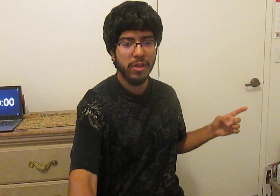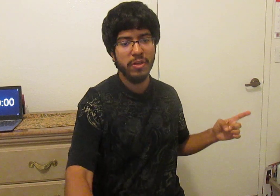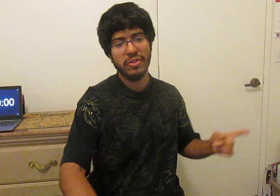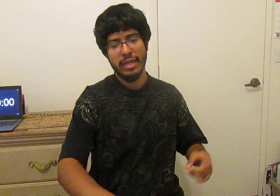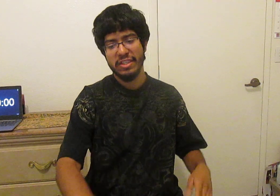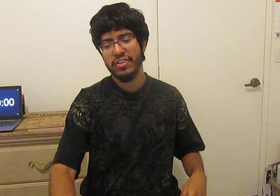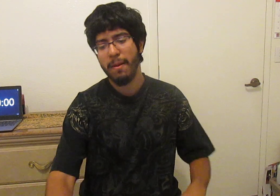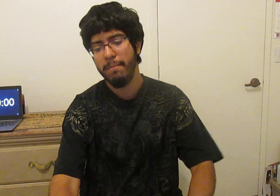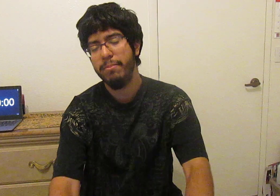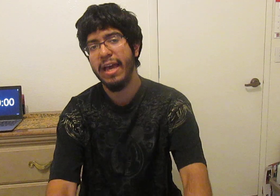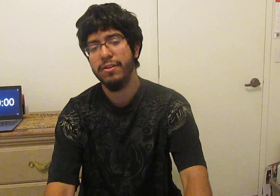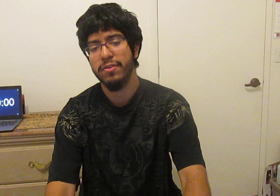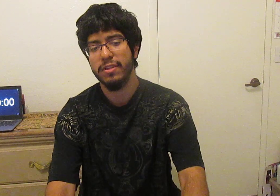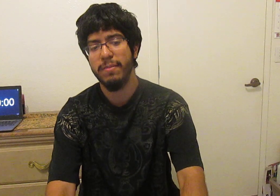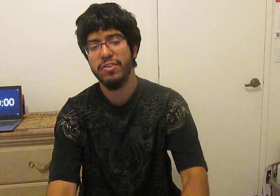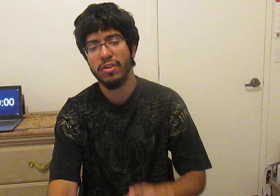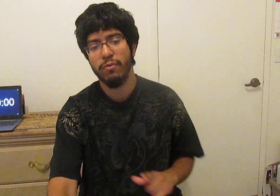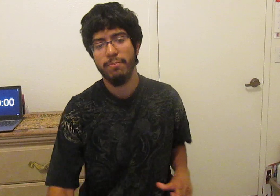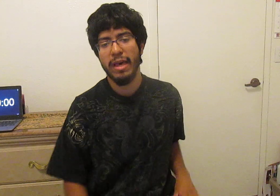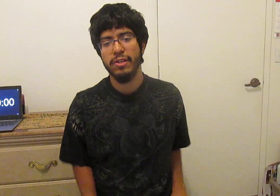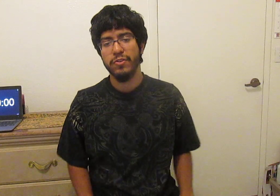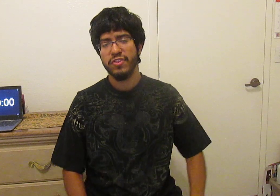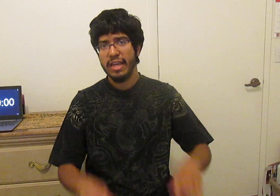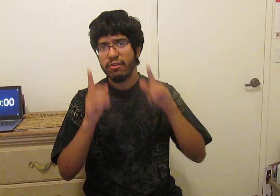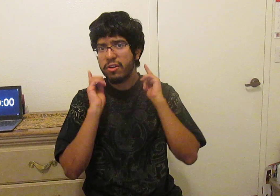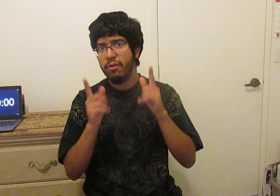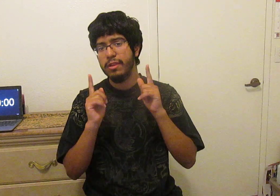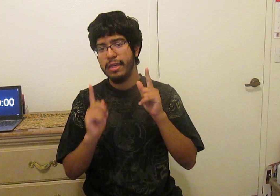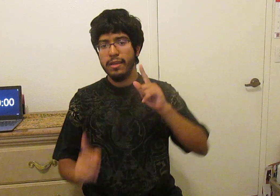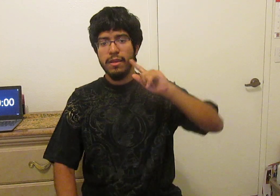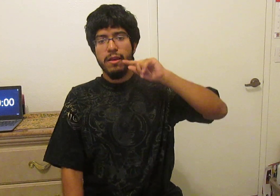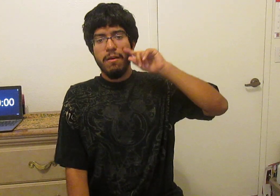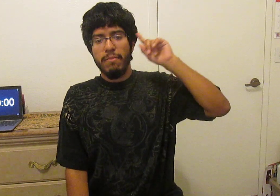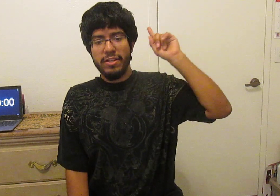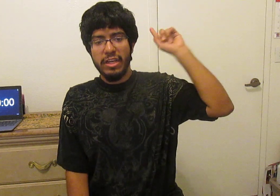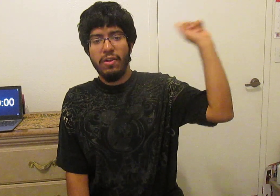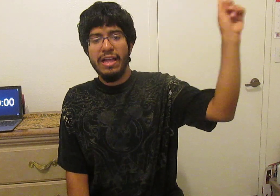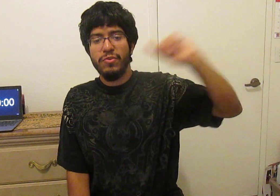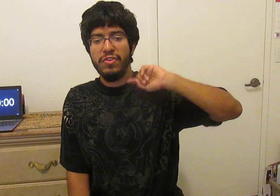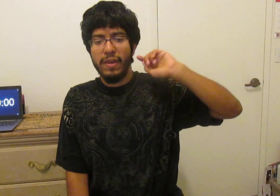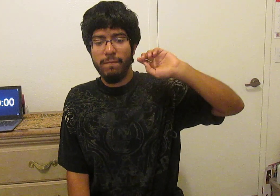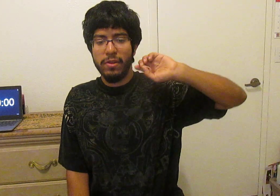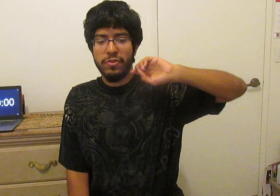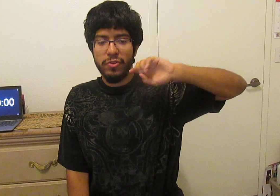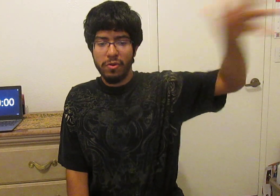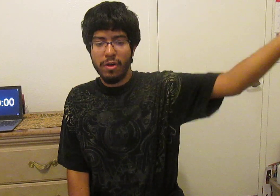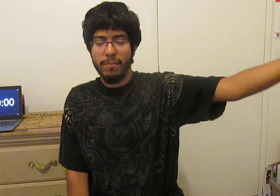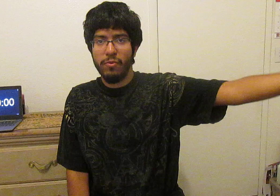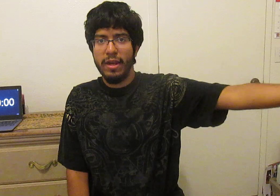news and some bad news and let me just start with the bad news now currently my channel has received two copyright